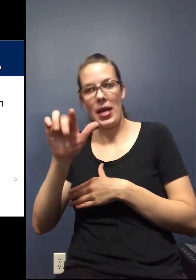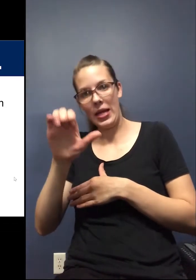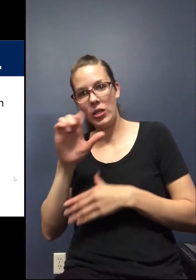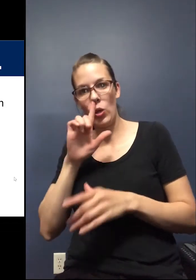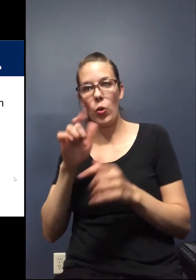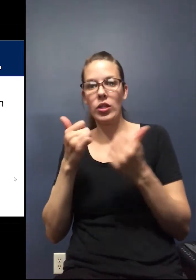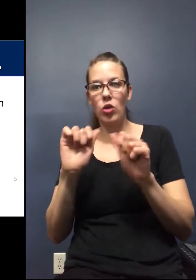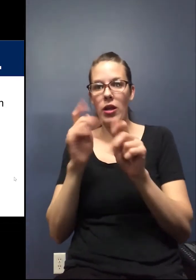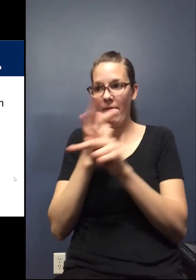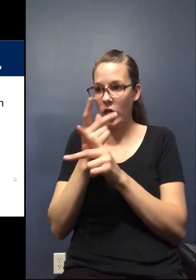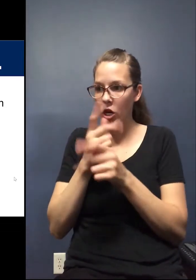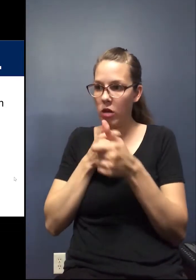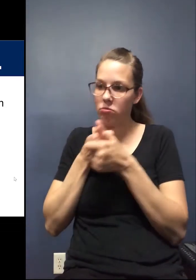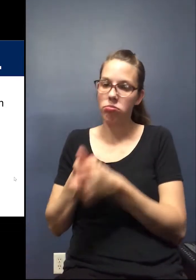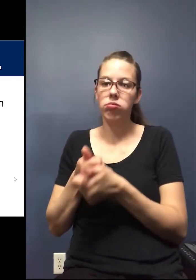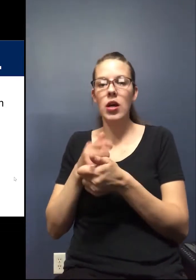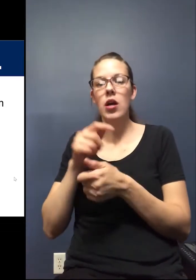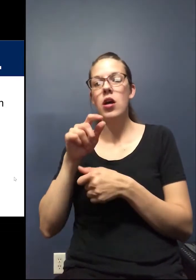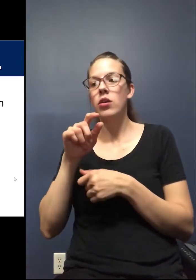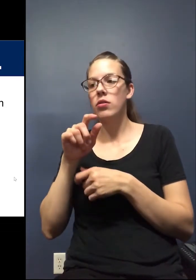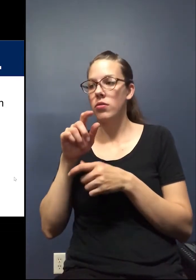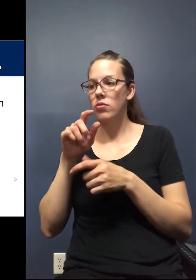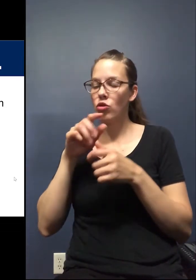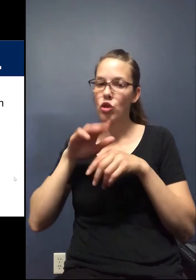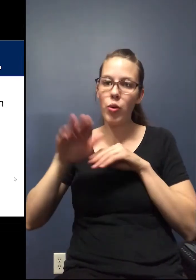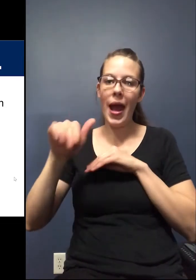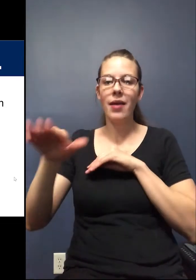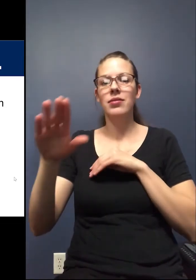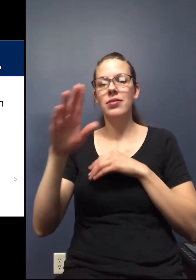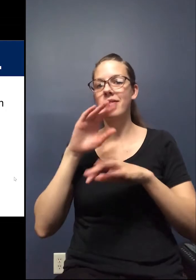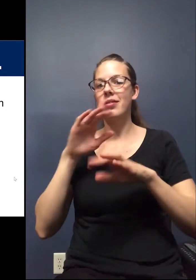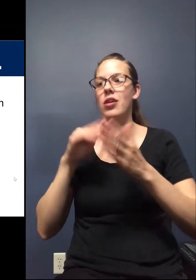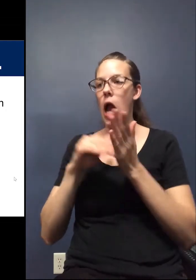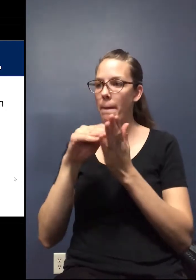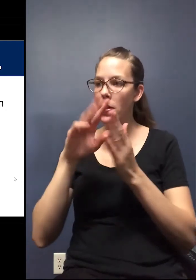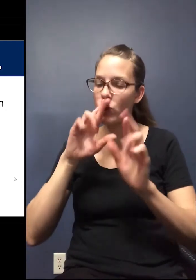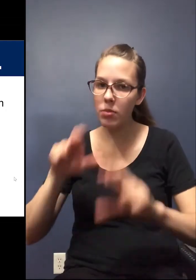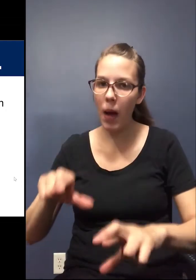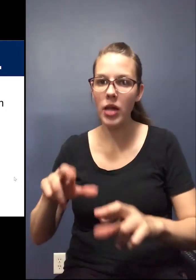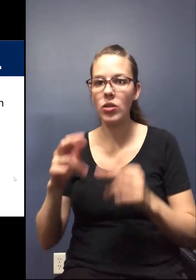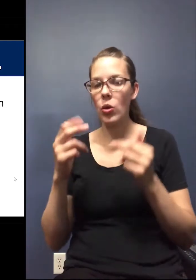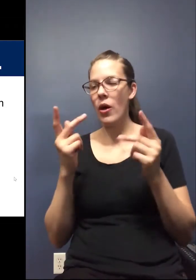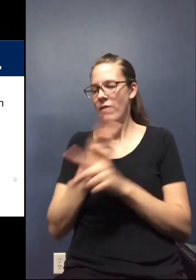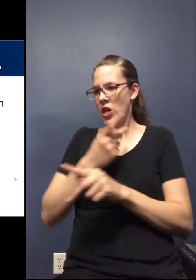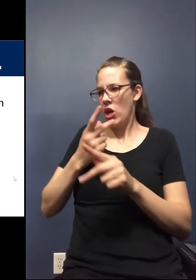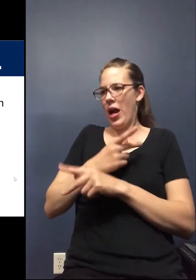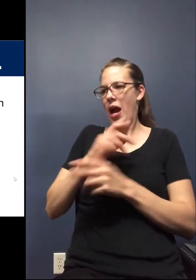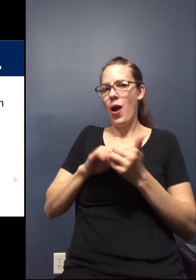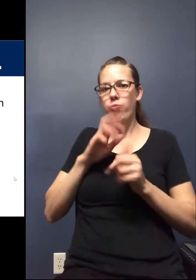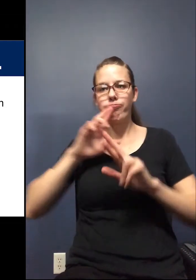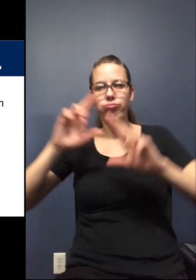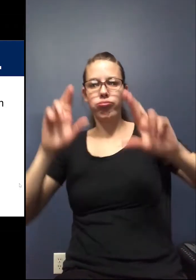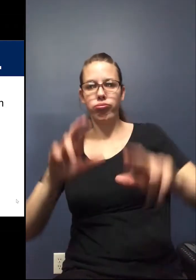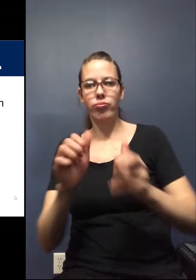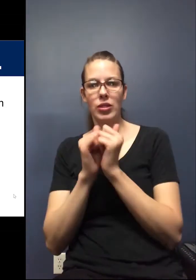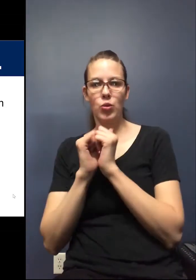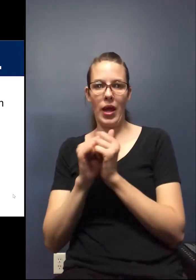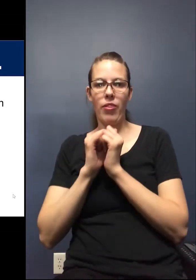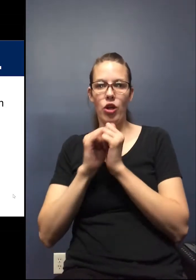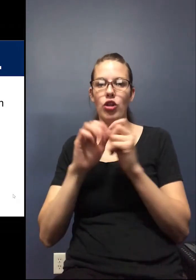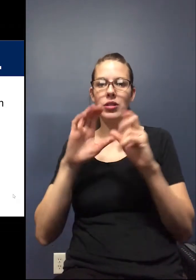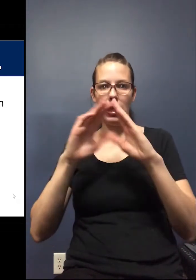trends, we could track common responses, and we can really measure how we needed to respond together